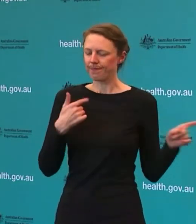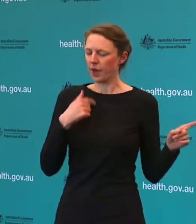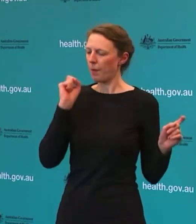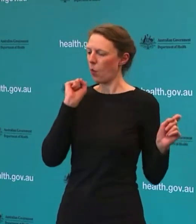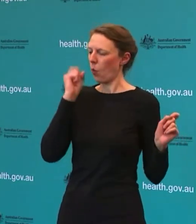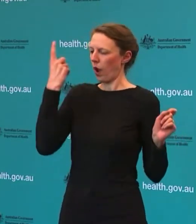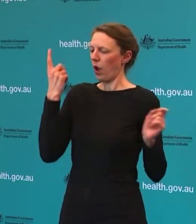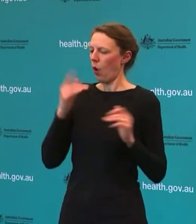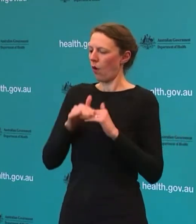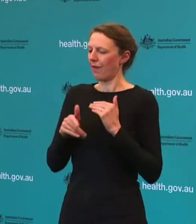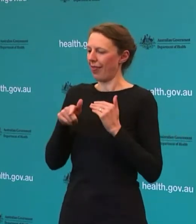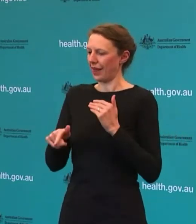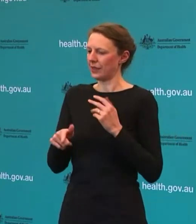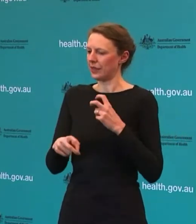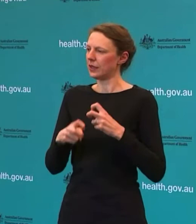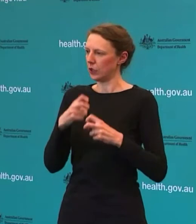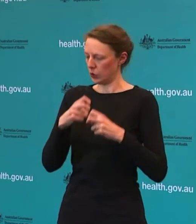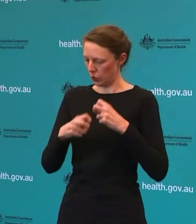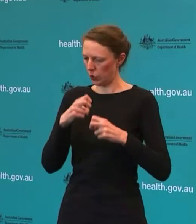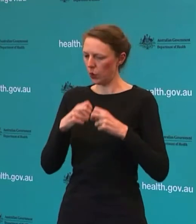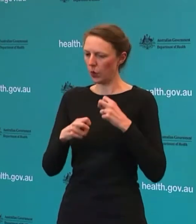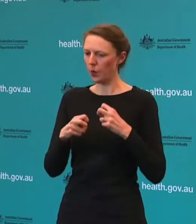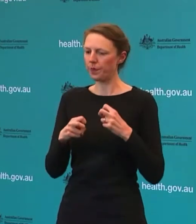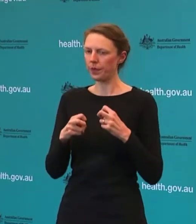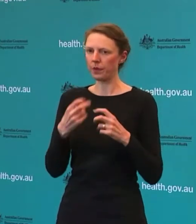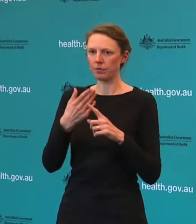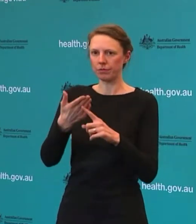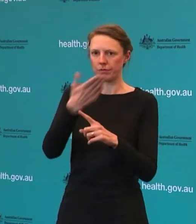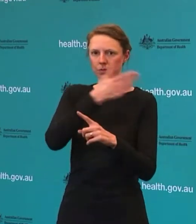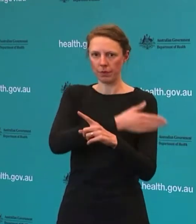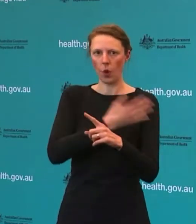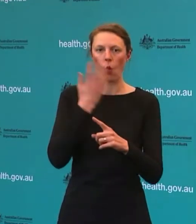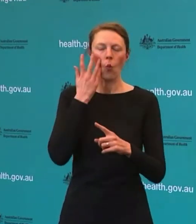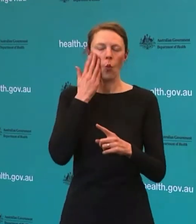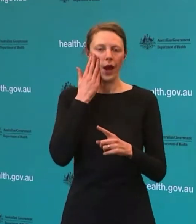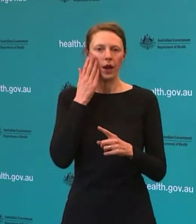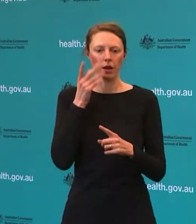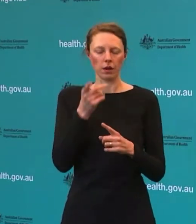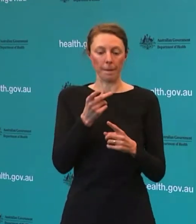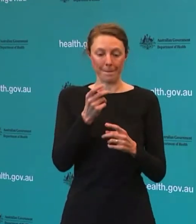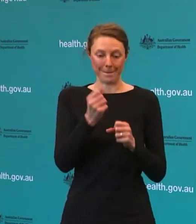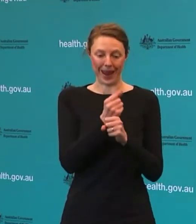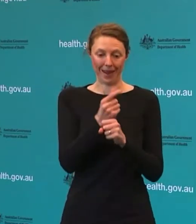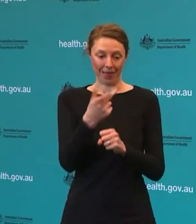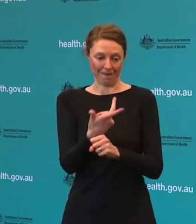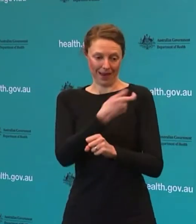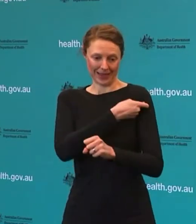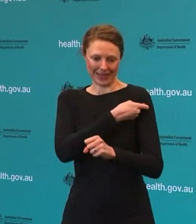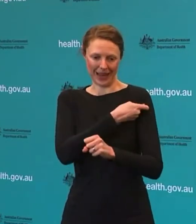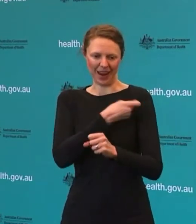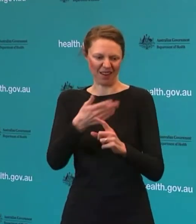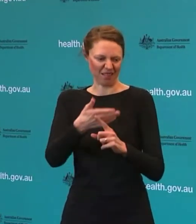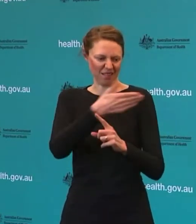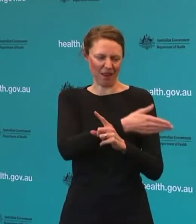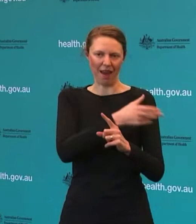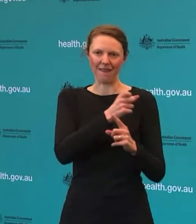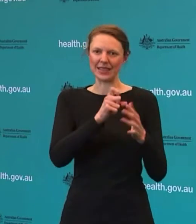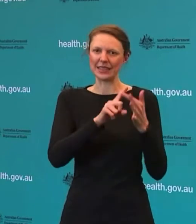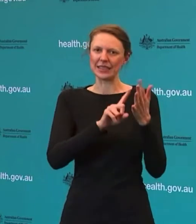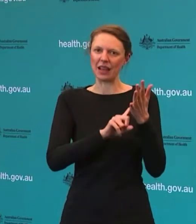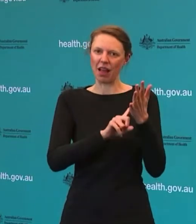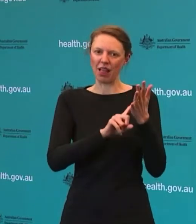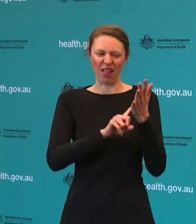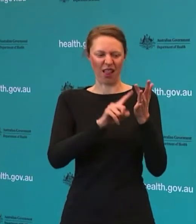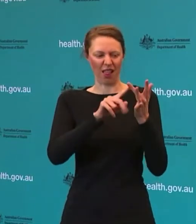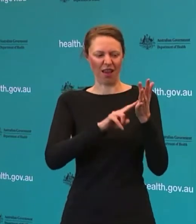was from an ethically aborted human foetus. That is the concern that was raised by the